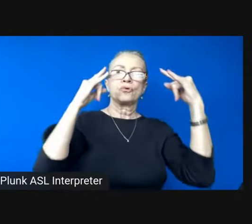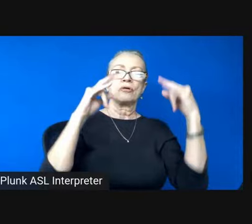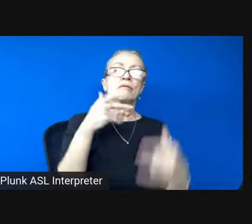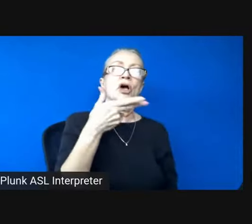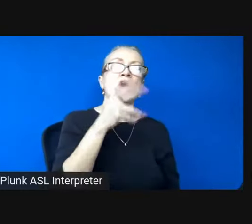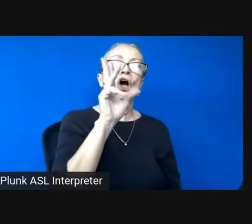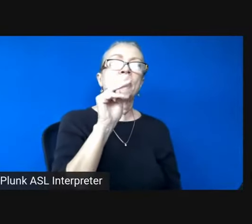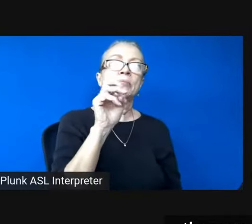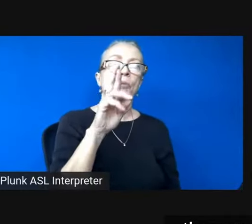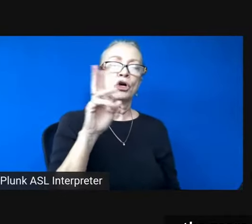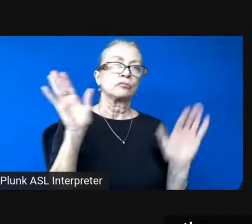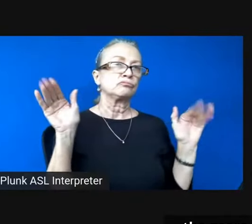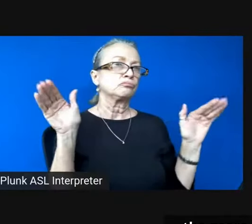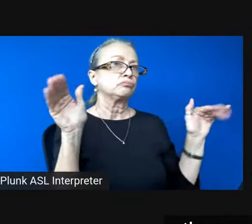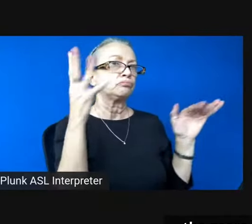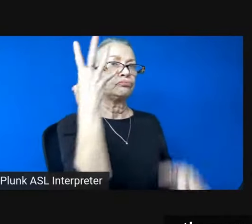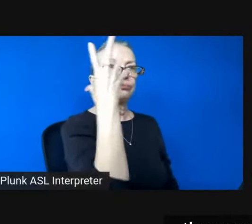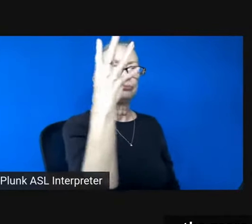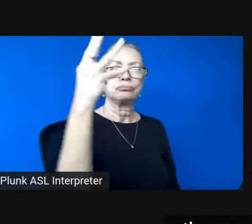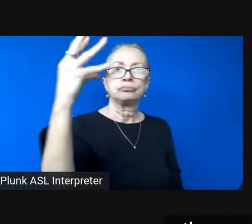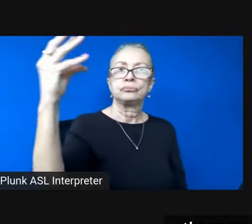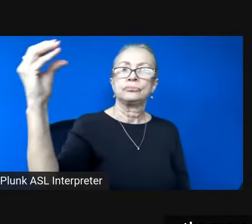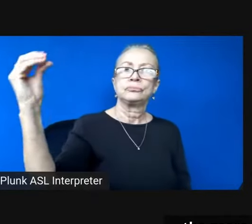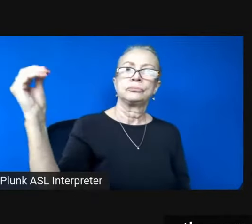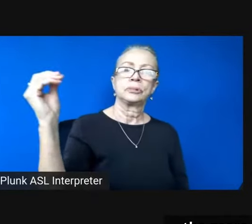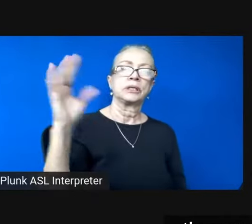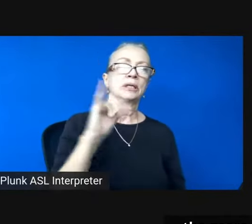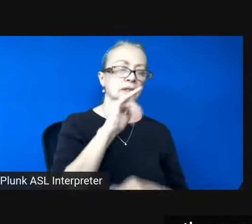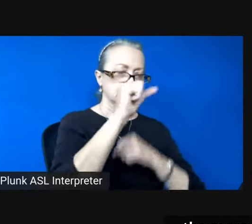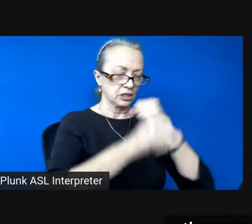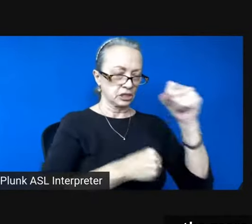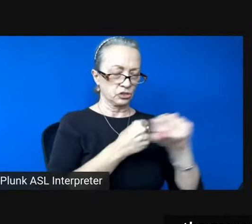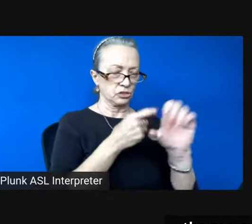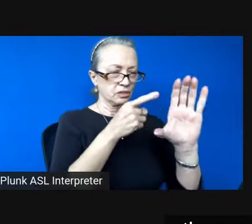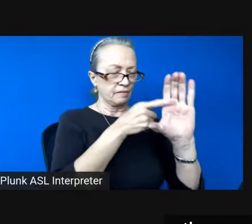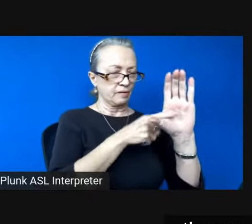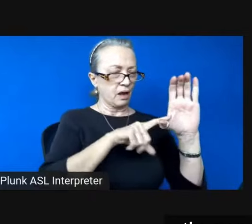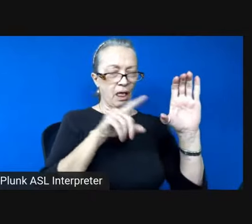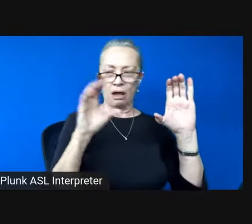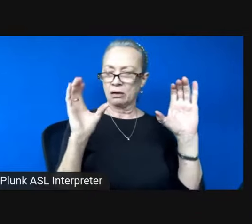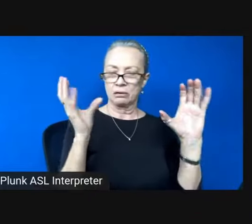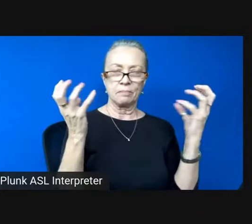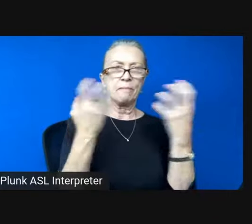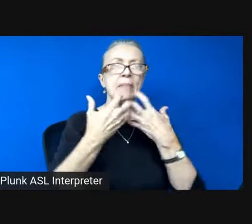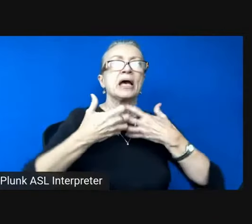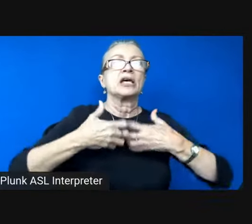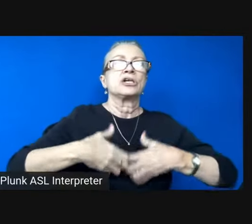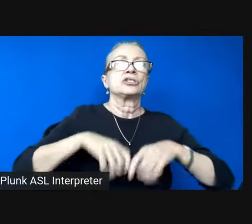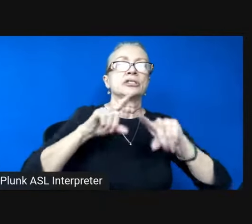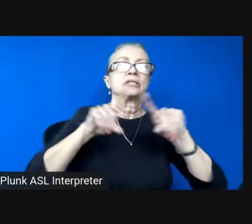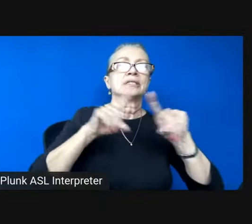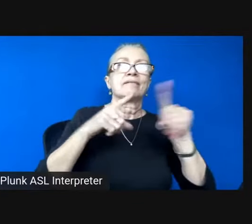of sight the gears of a clock mesh at varying speeds we hear a